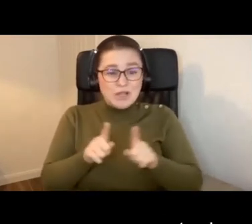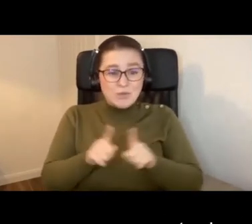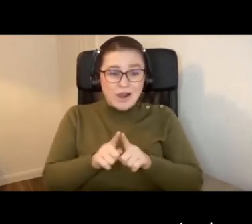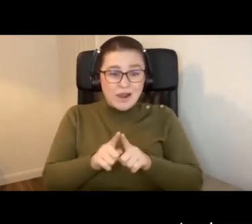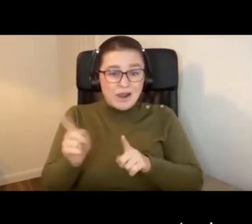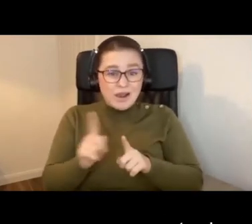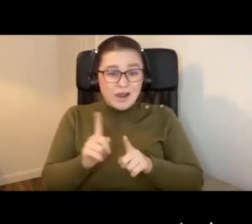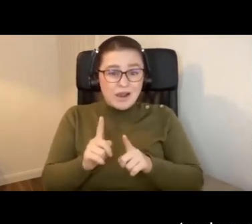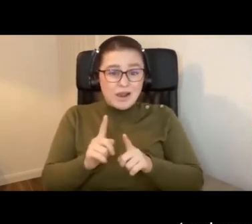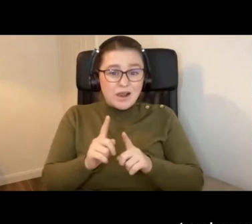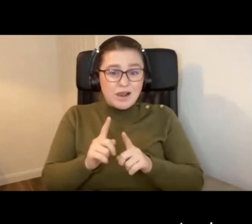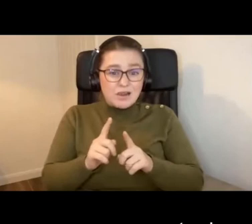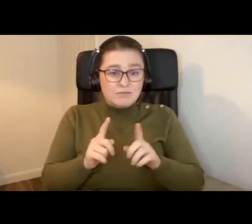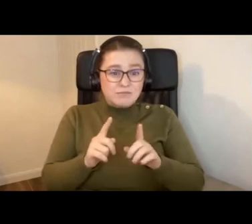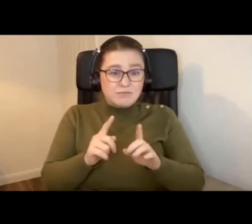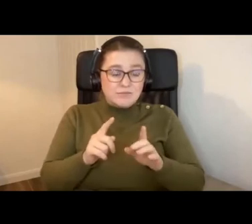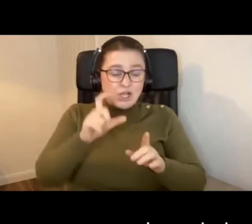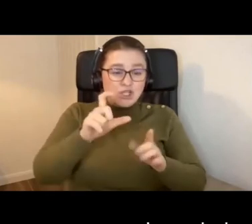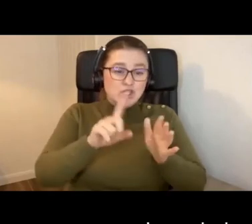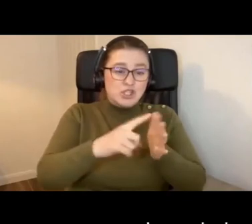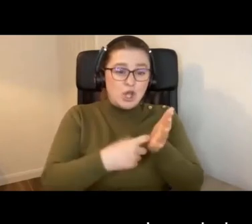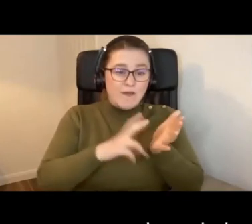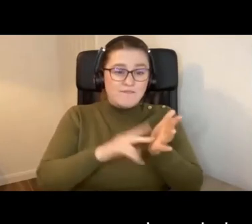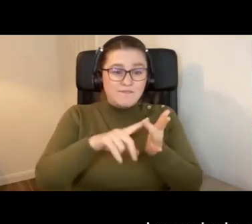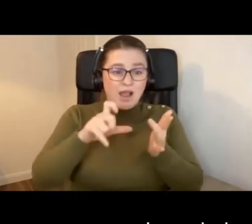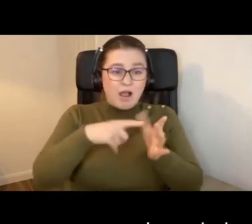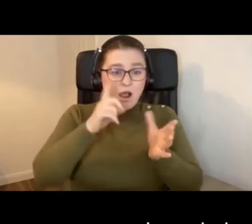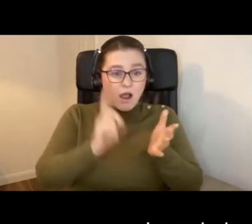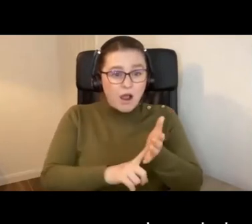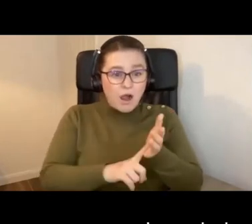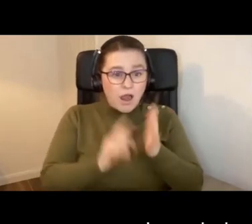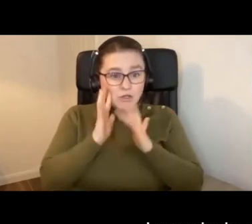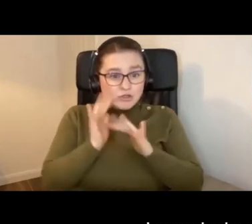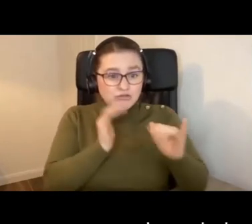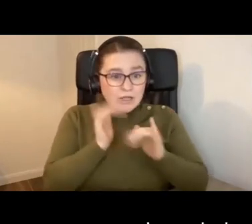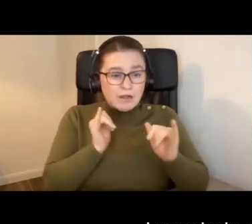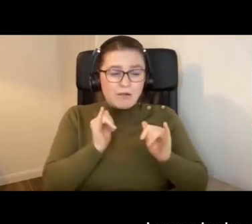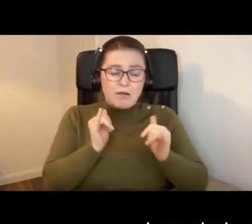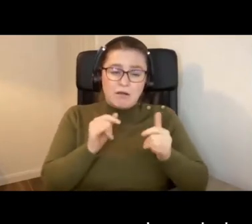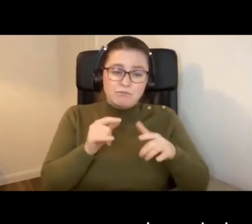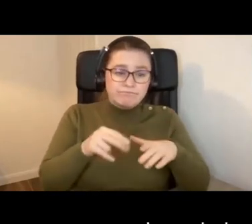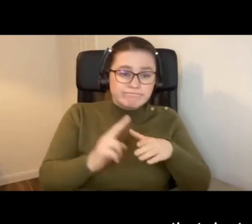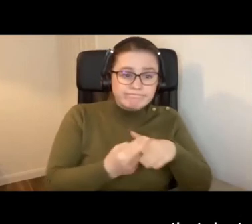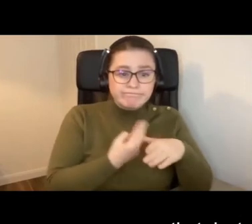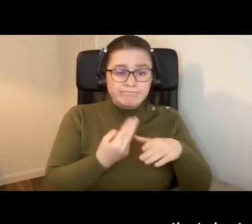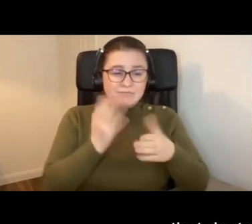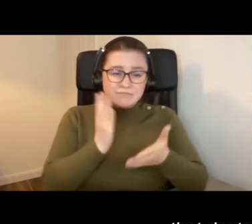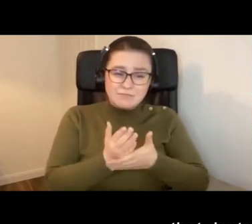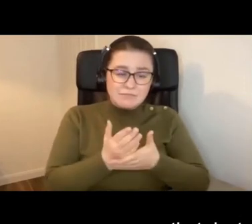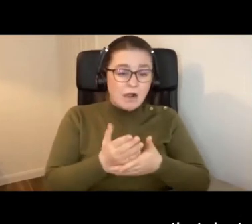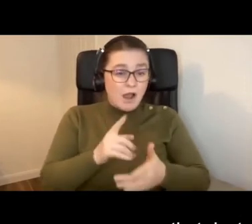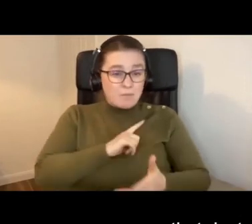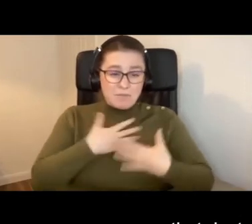cervical screening. I'm massively, massively so passionate about this, that